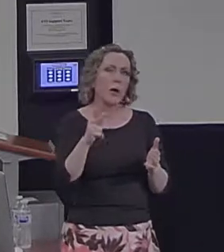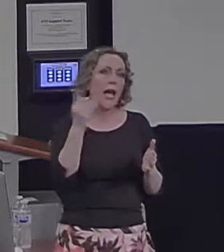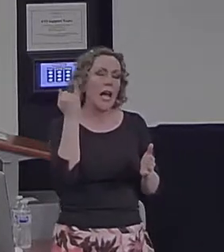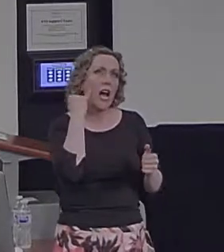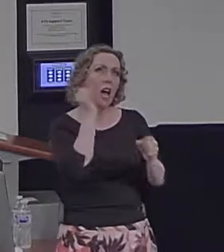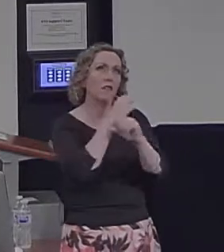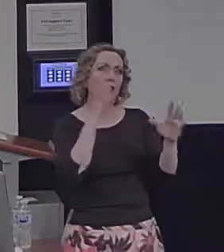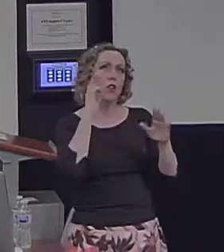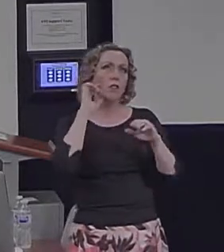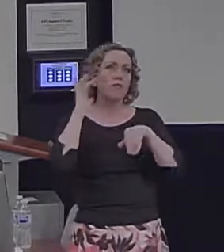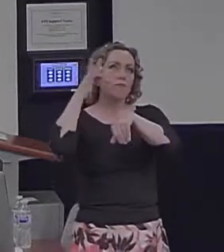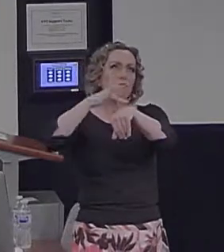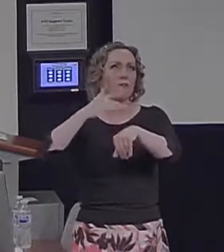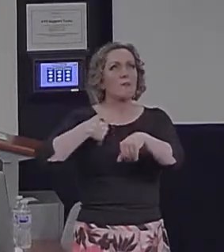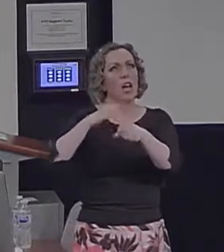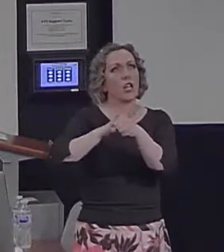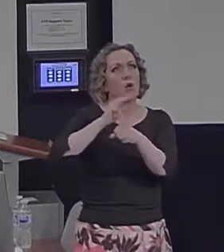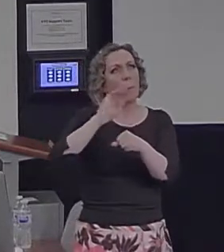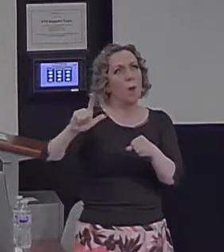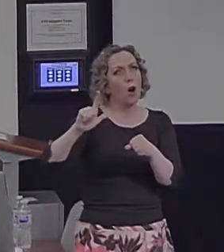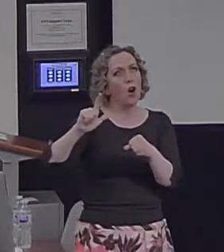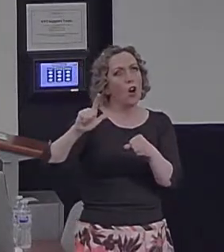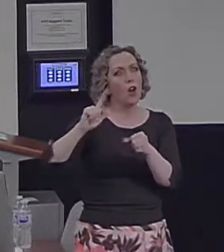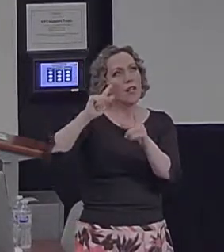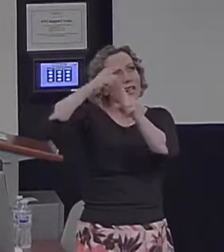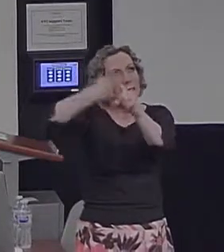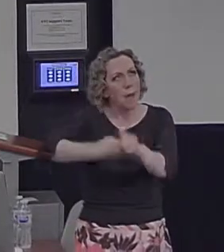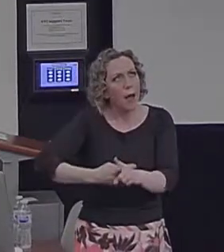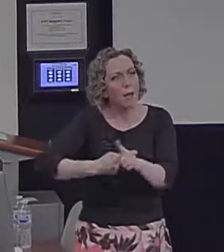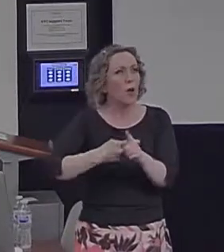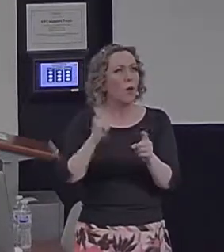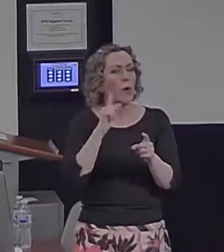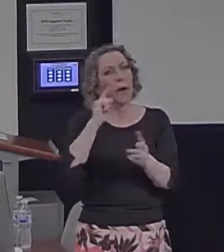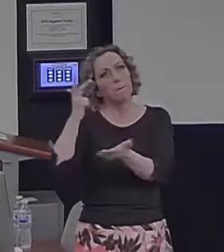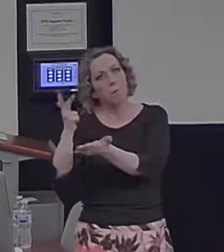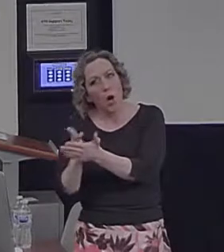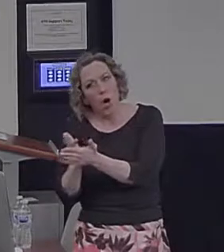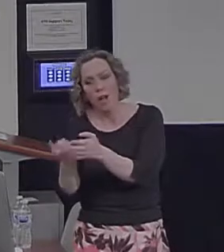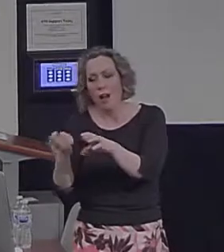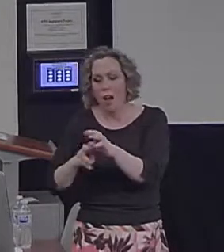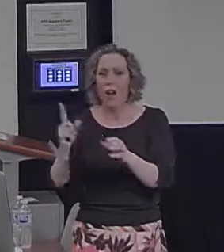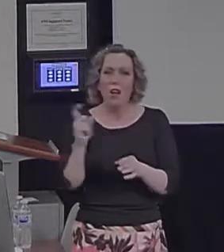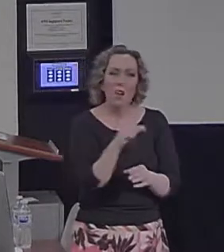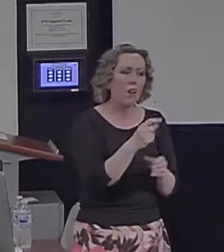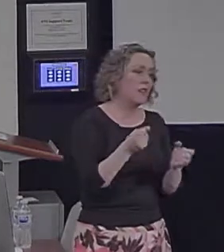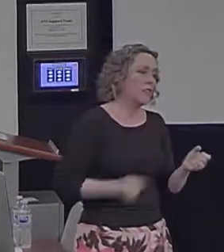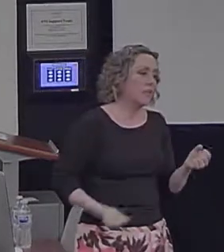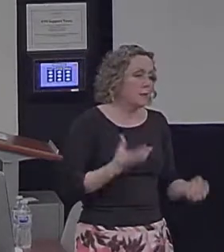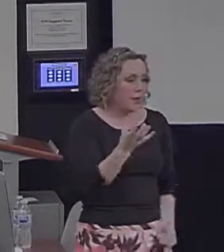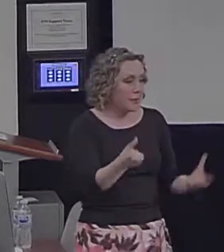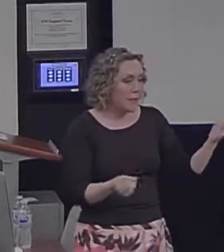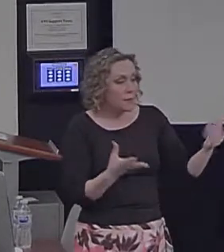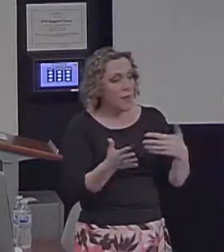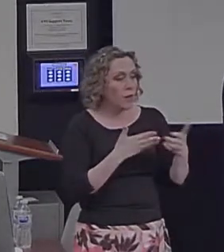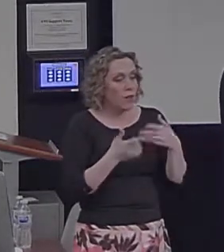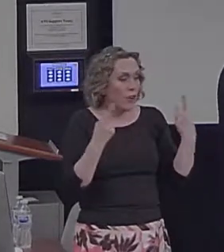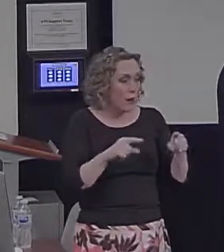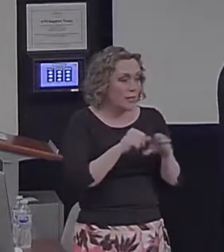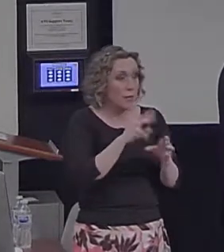mall next month. I imagine where I parked the car and then I imagine I'm going to go in and spend a lot of money and do whatever I do in a shopping mall. So you do that